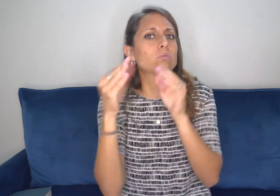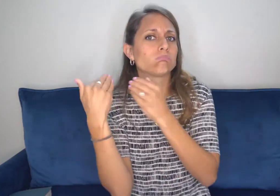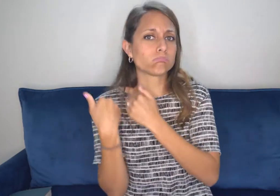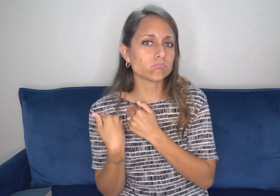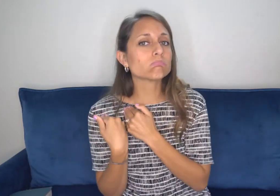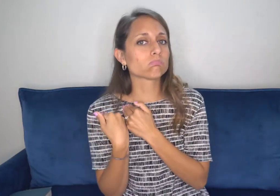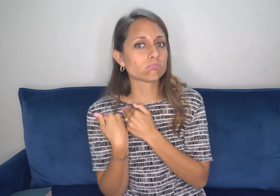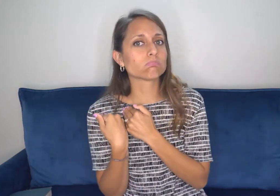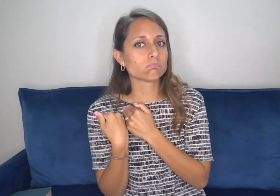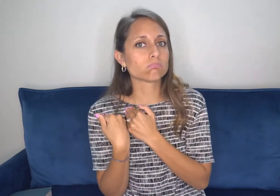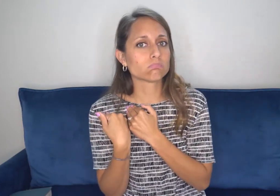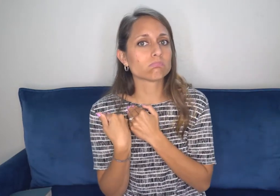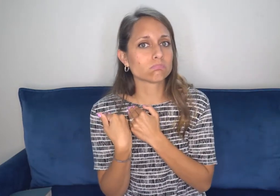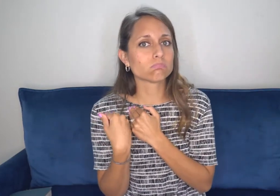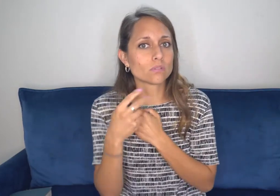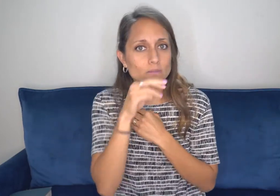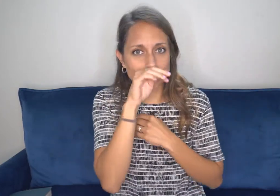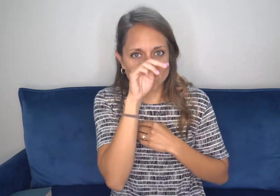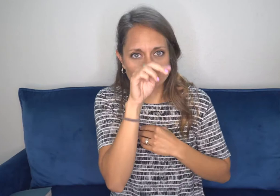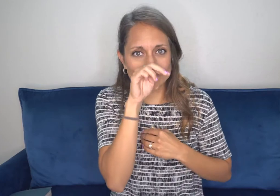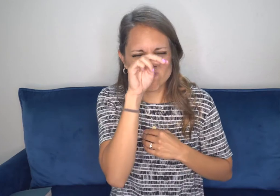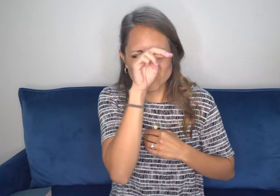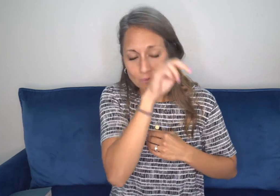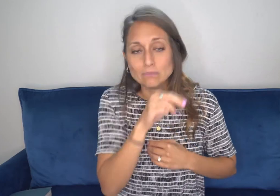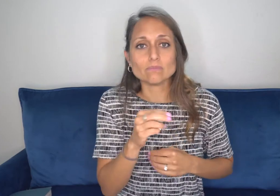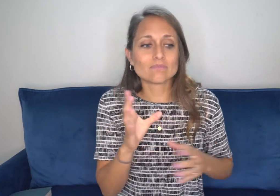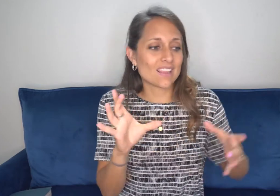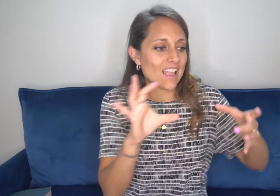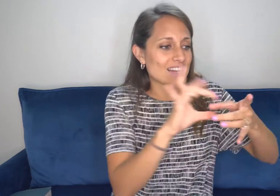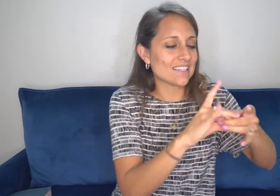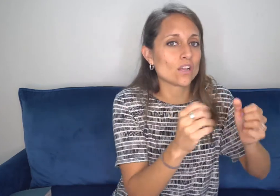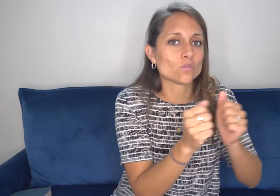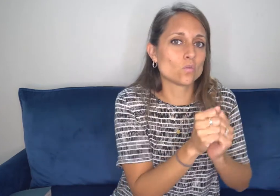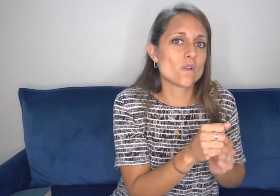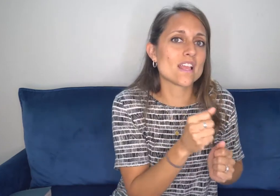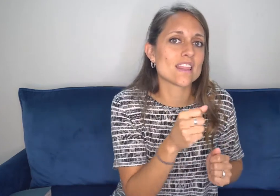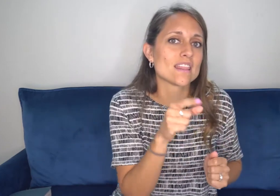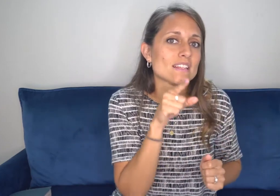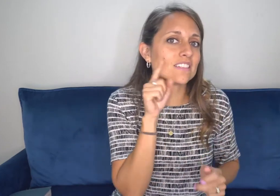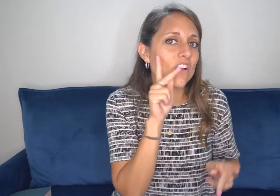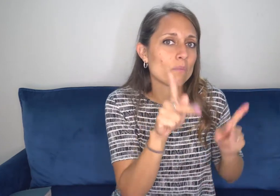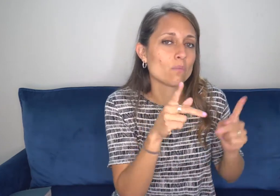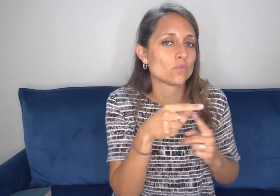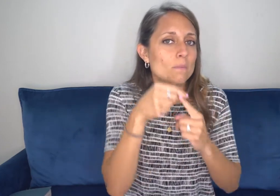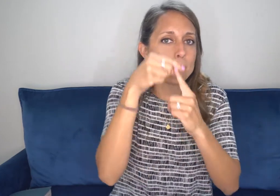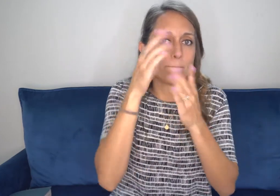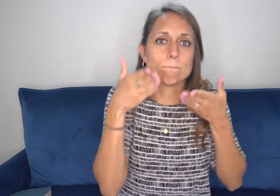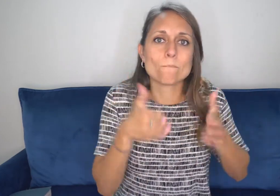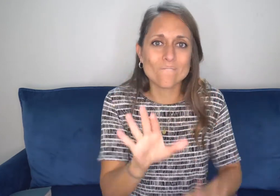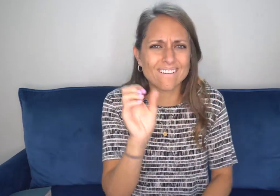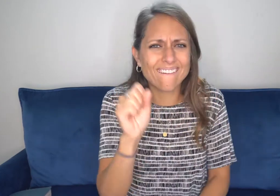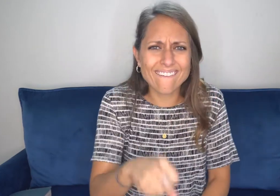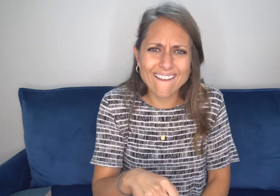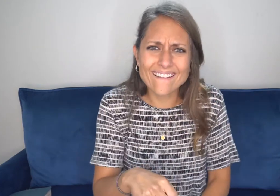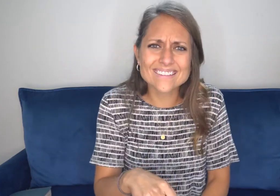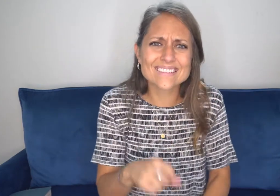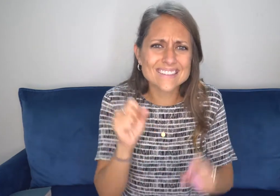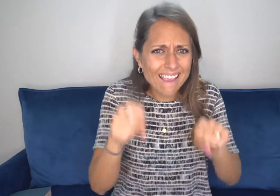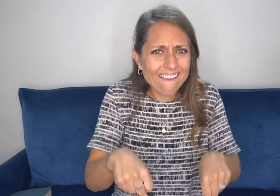who are saved, you are a shepherd in your own right. And you have a very important and heavy responsibility.